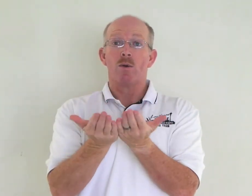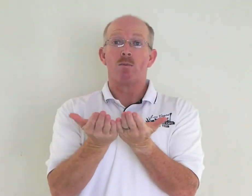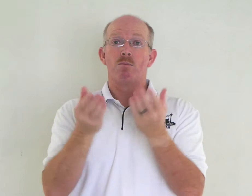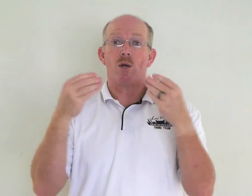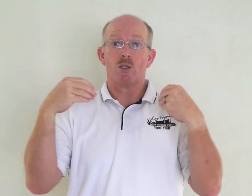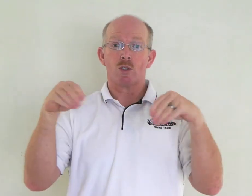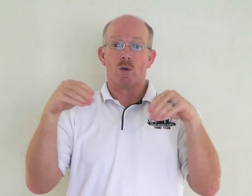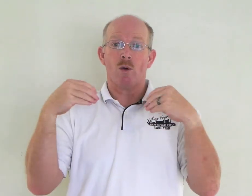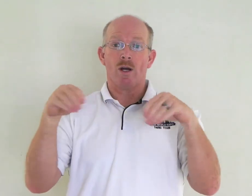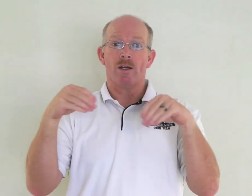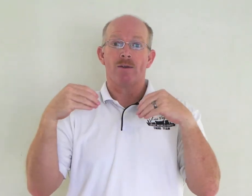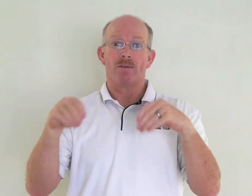Bookstore.